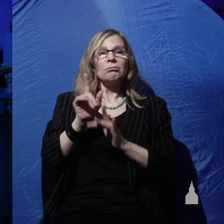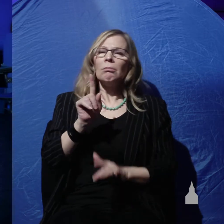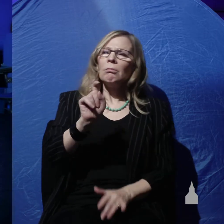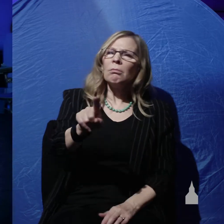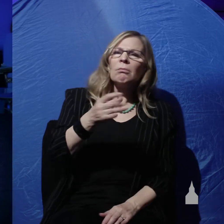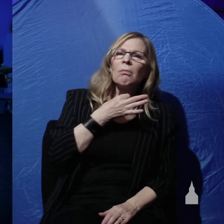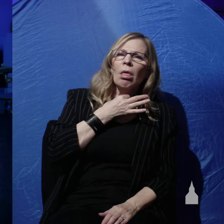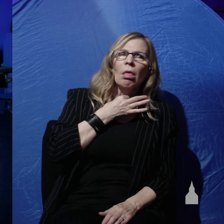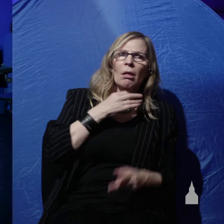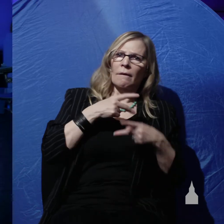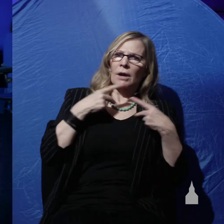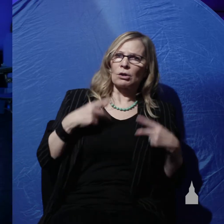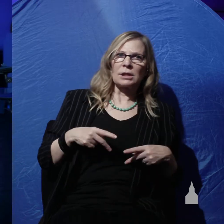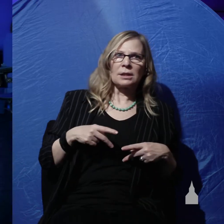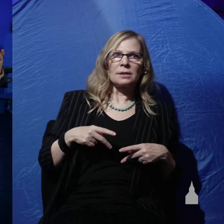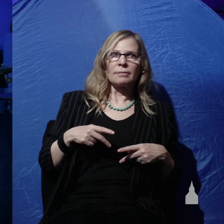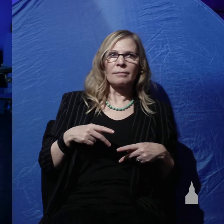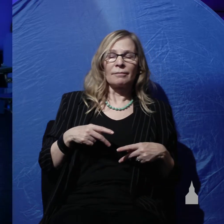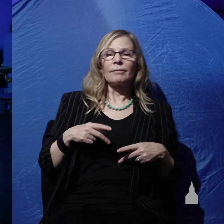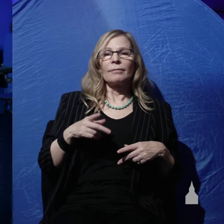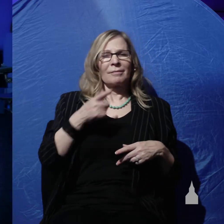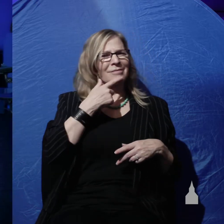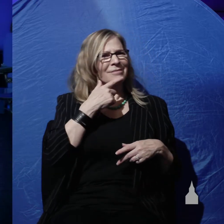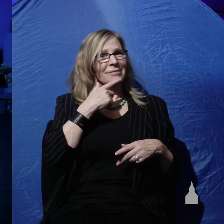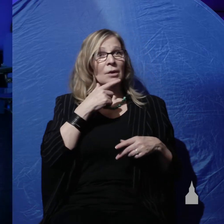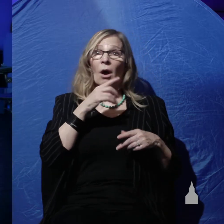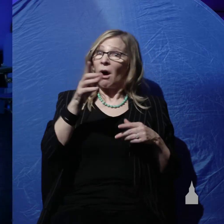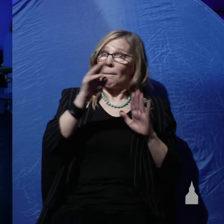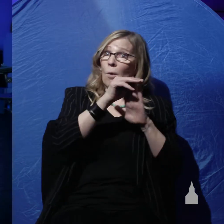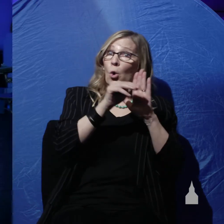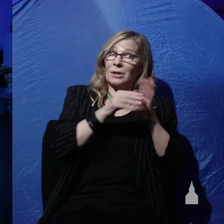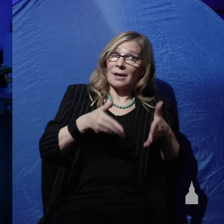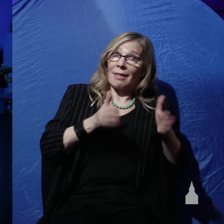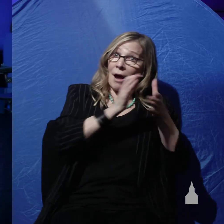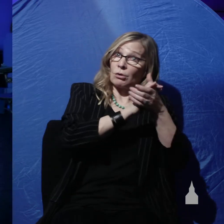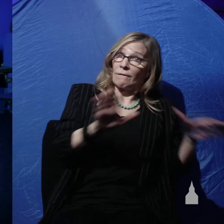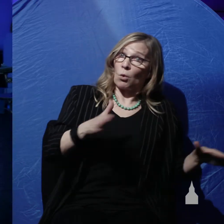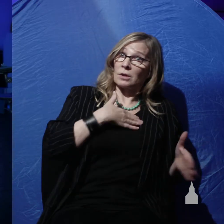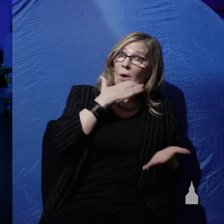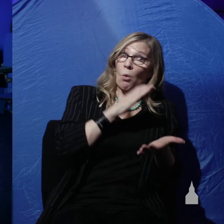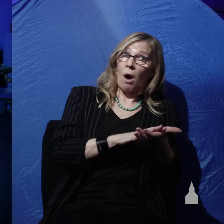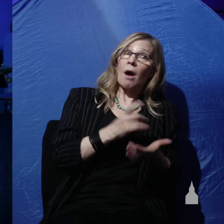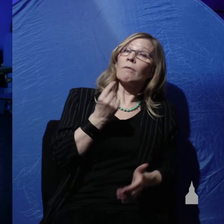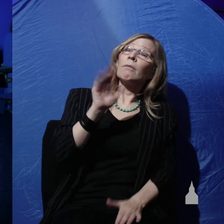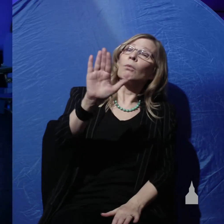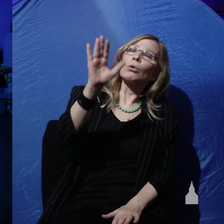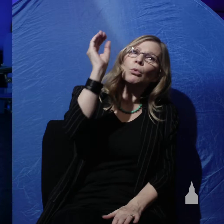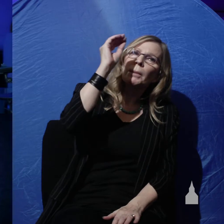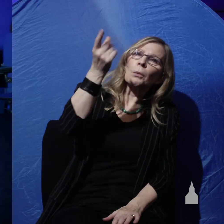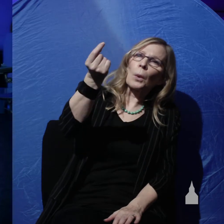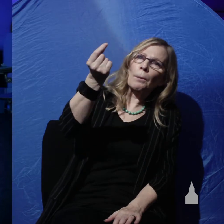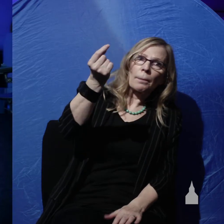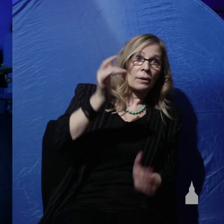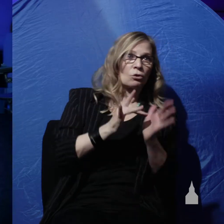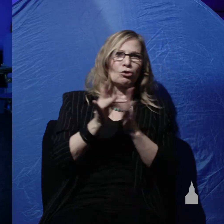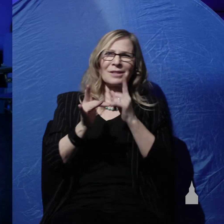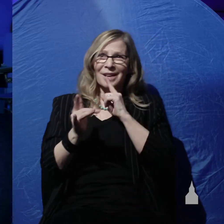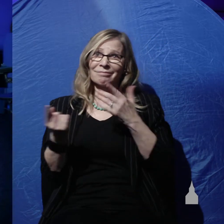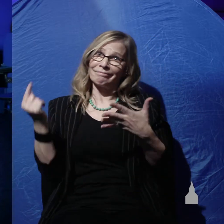the Pharisees and he said, Moses permitted us to divorce our wives. What do you say? And Jesus took them back to Genesis and he says,